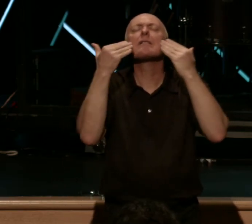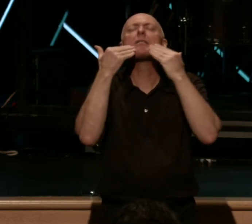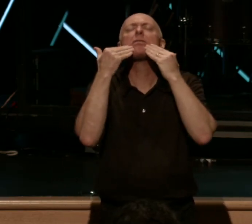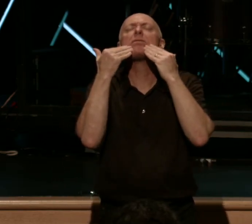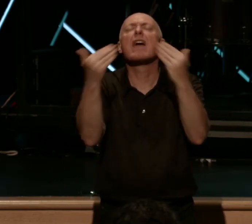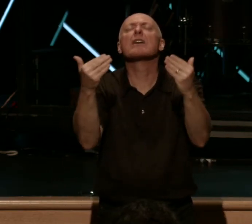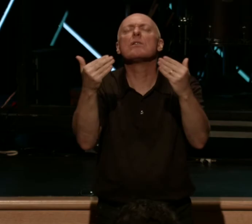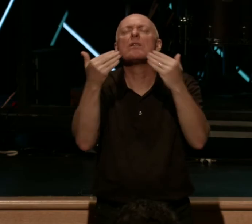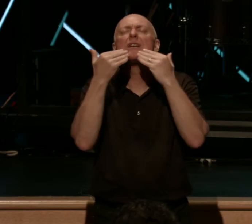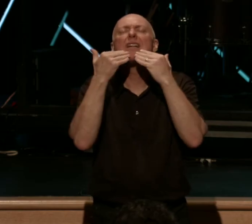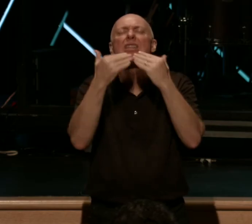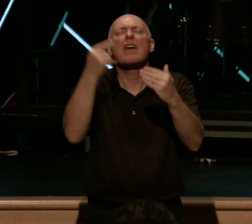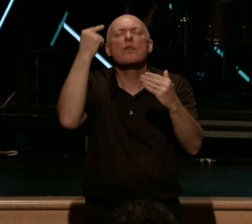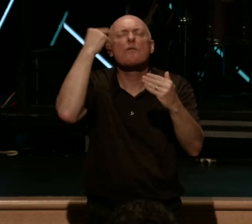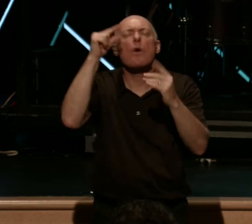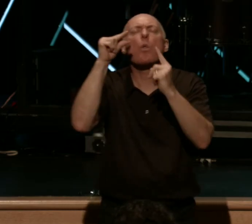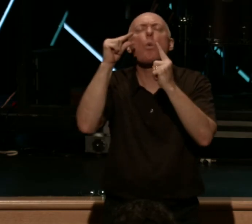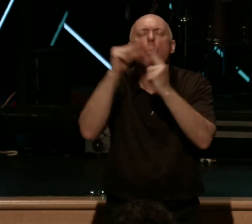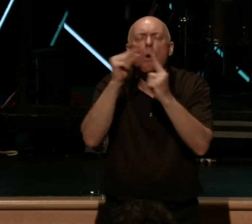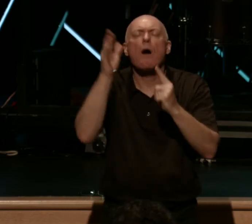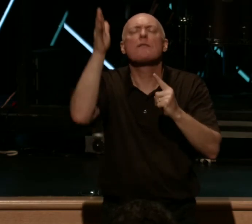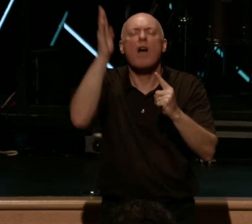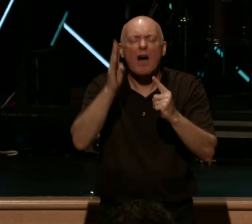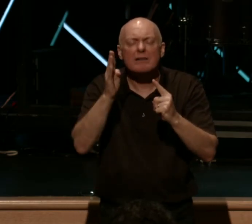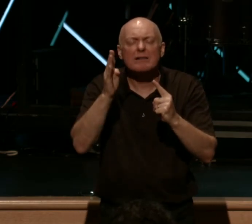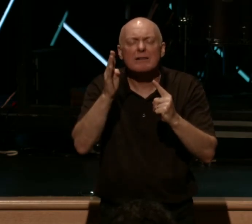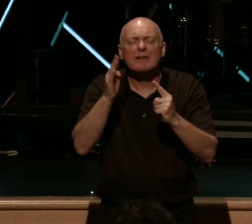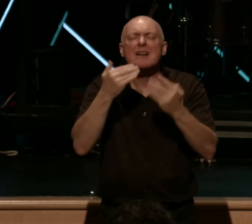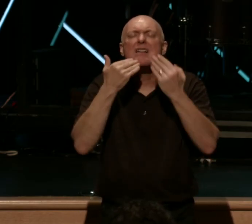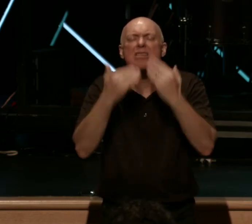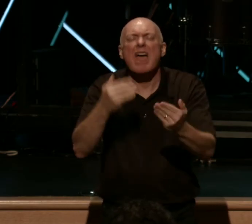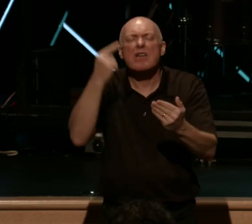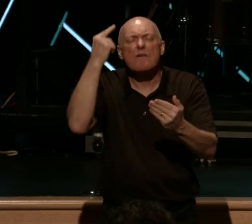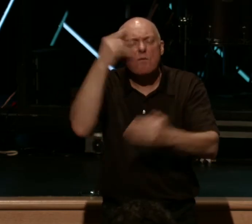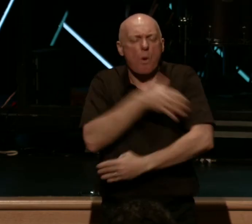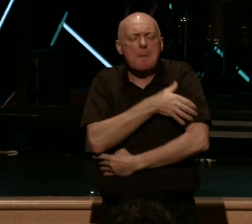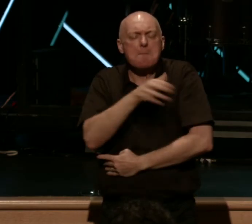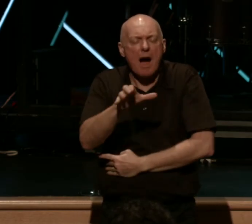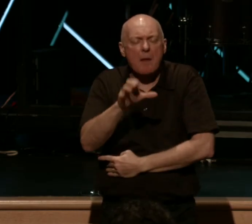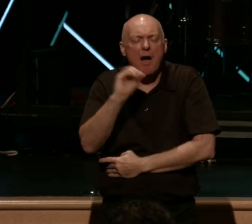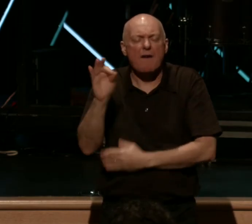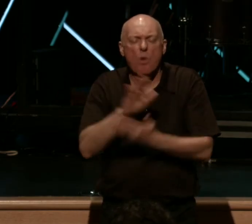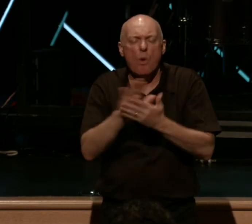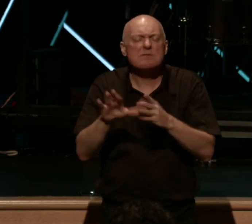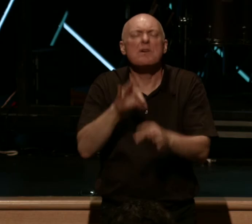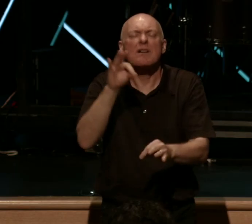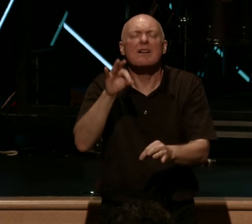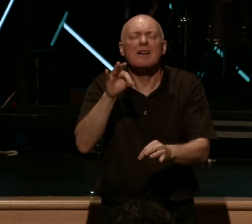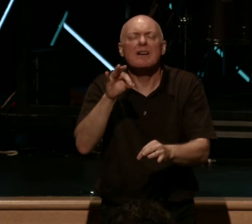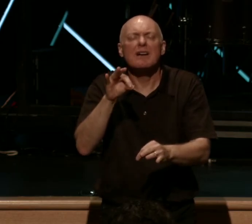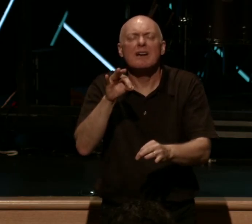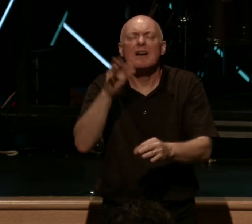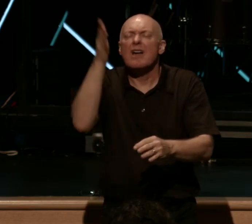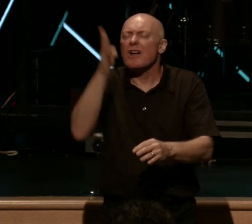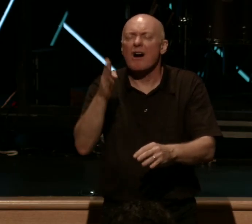We thank you for the word of God. We thank you for the empowerment of the spirit. And God, we're grateful